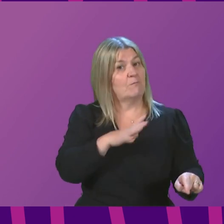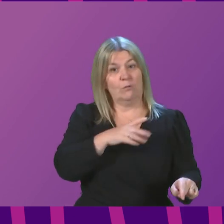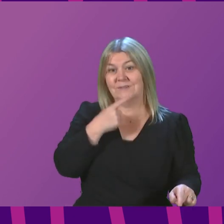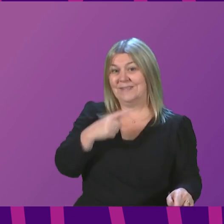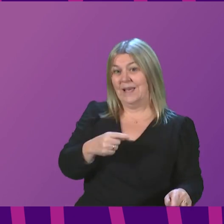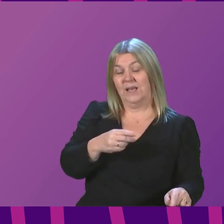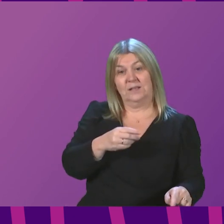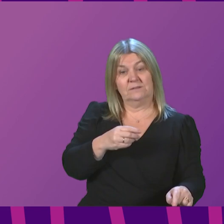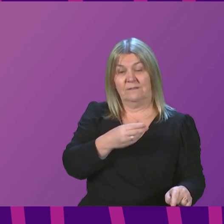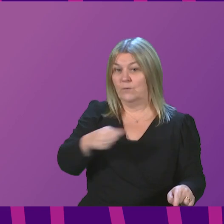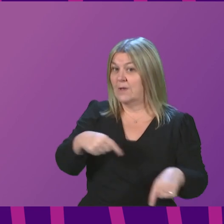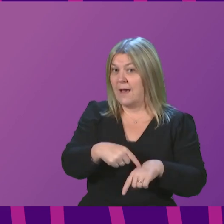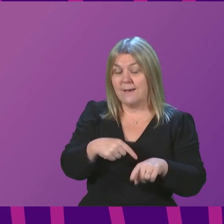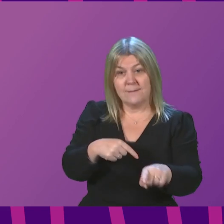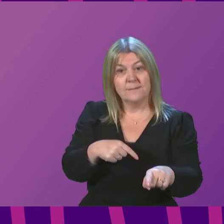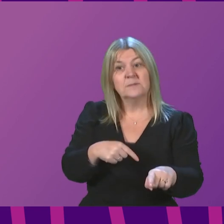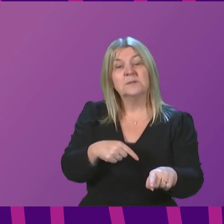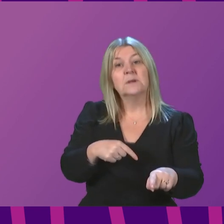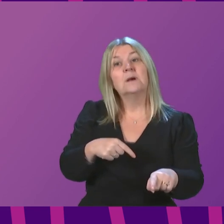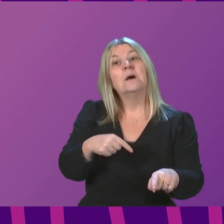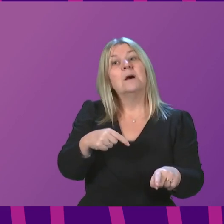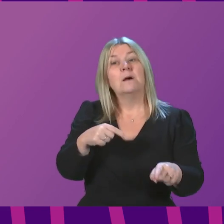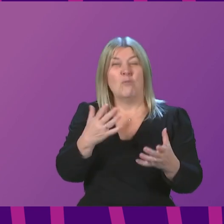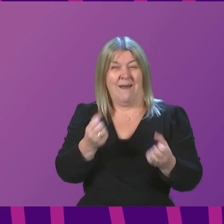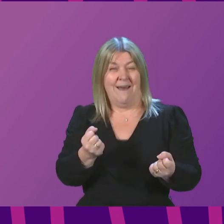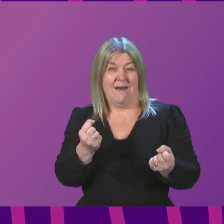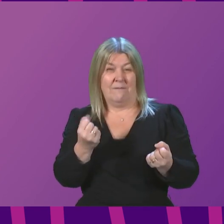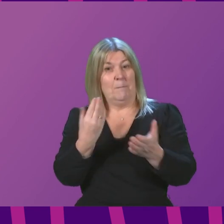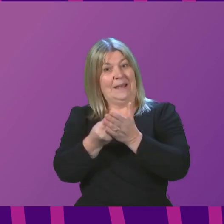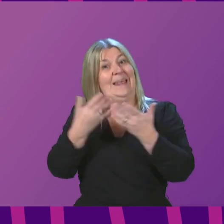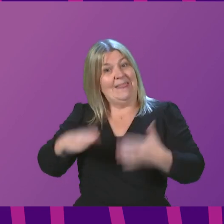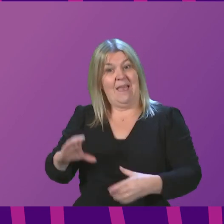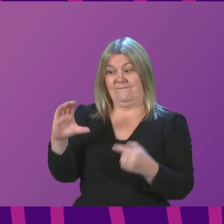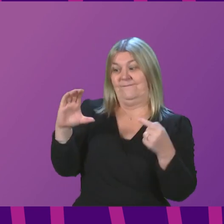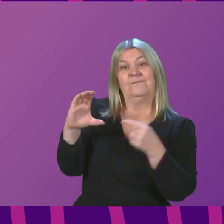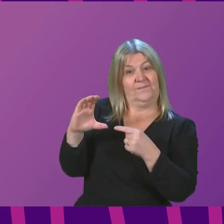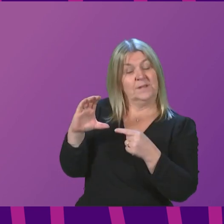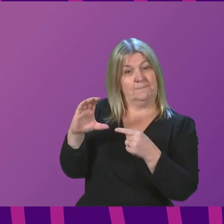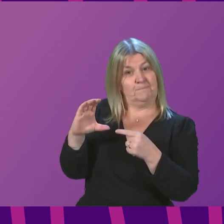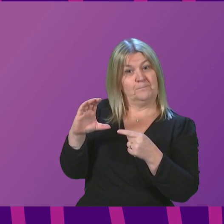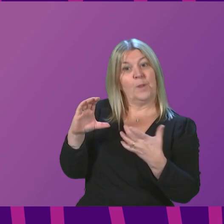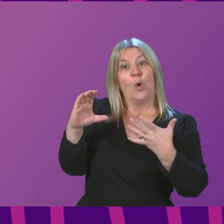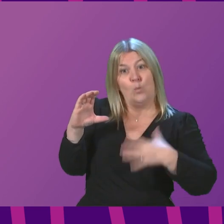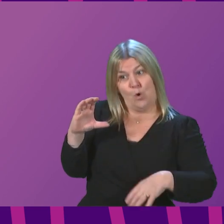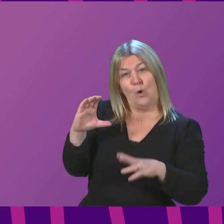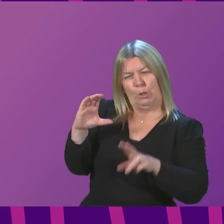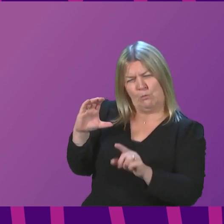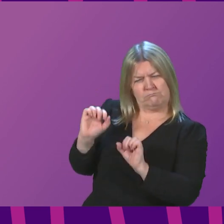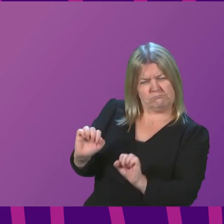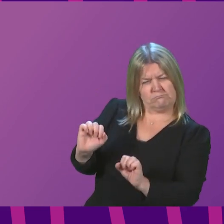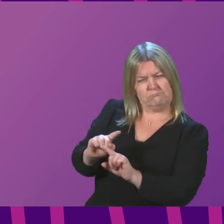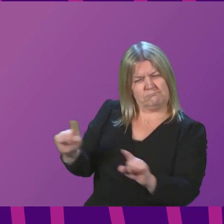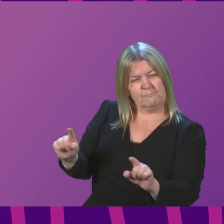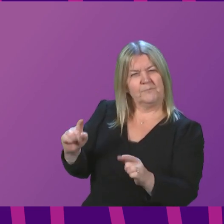portion of the funding that we have not yet taken decisions around, we do want to look at more targeted support for sectors that have not